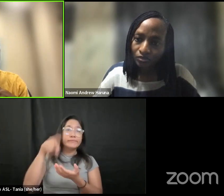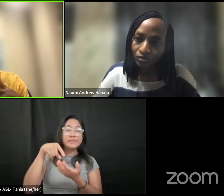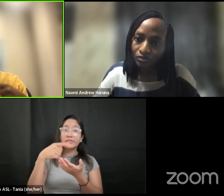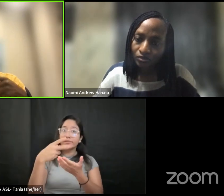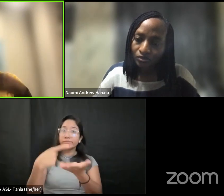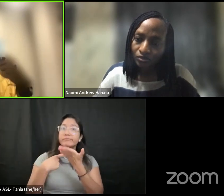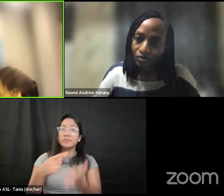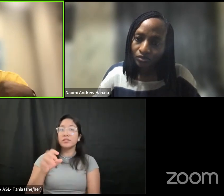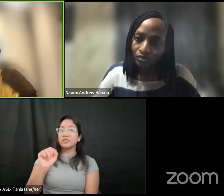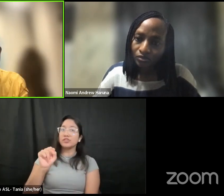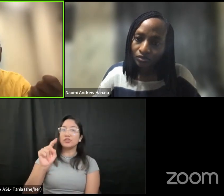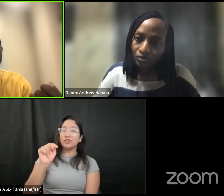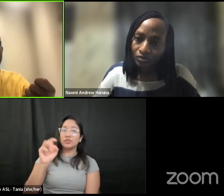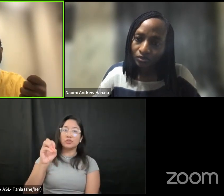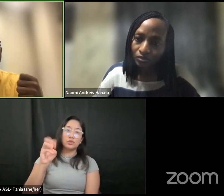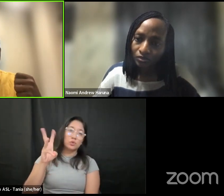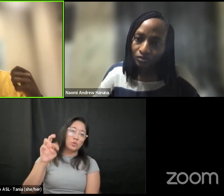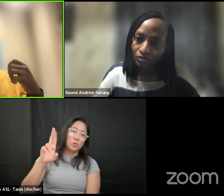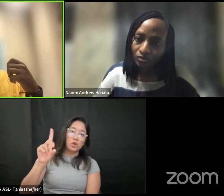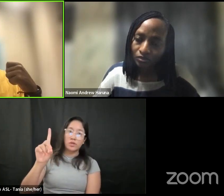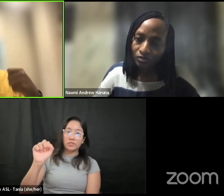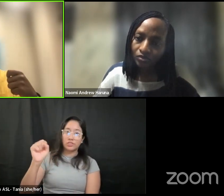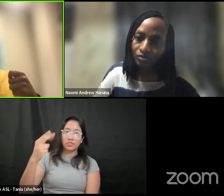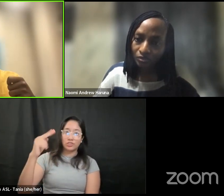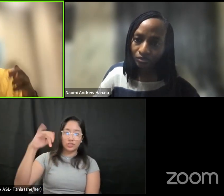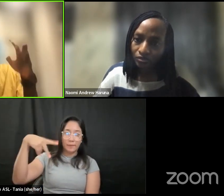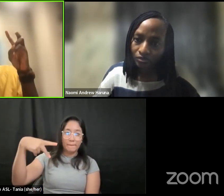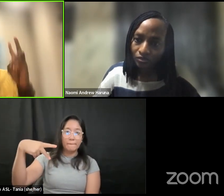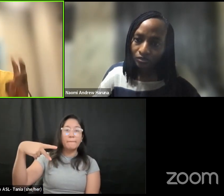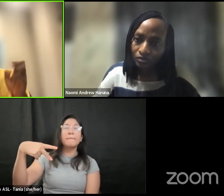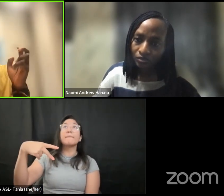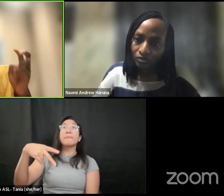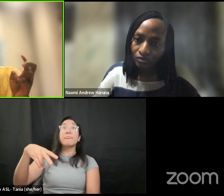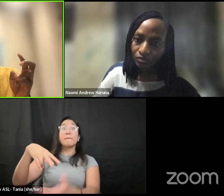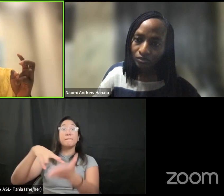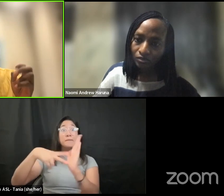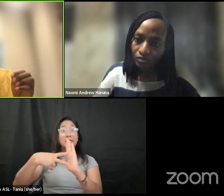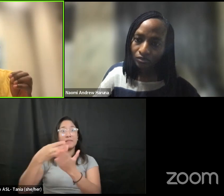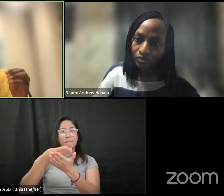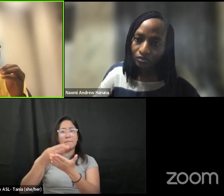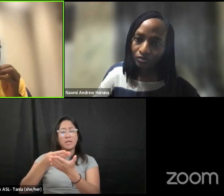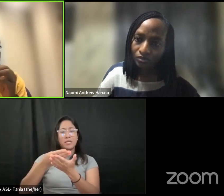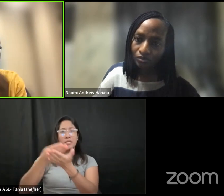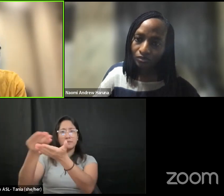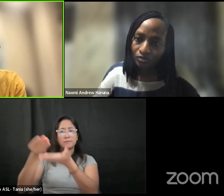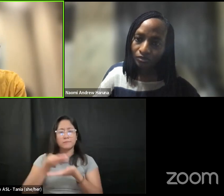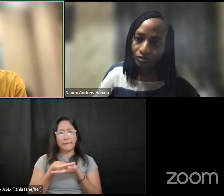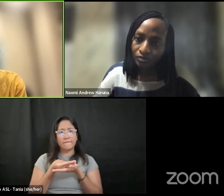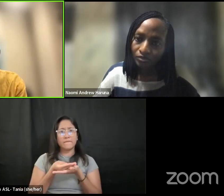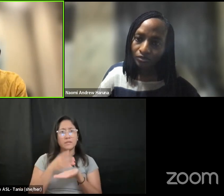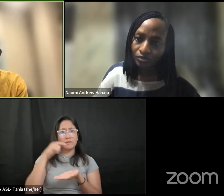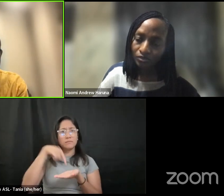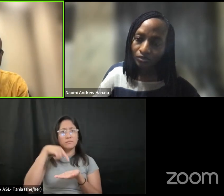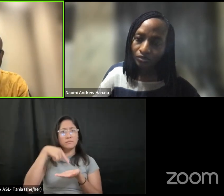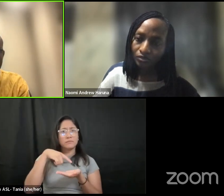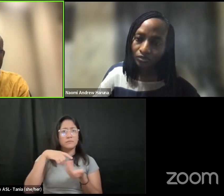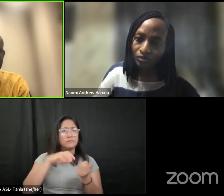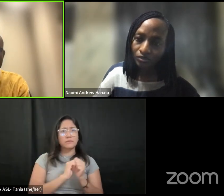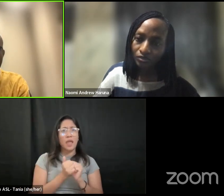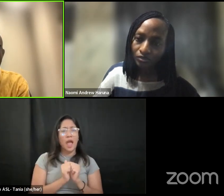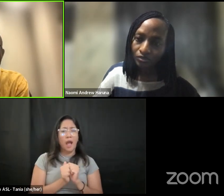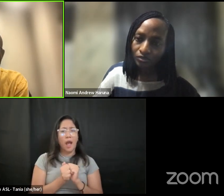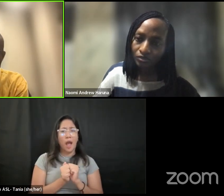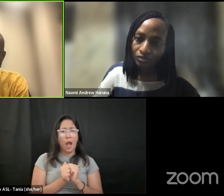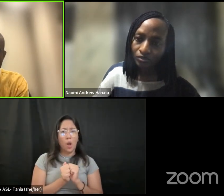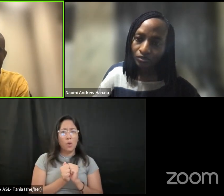fine whatever finance or funding that is given to you how can you steward that in a way that it's not